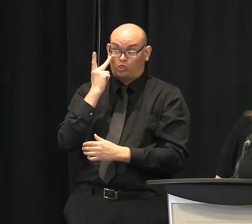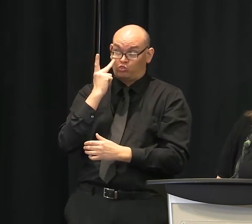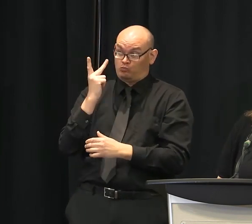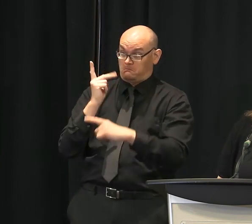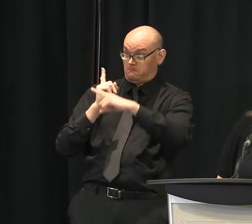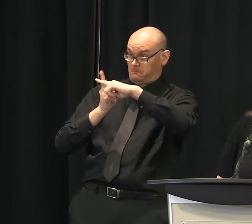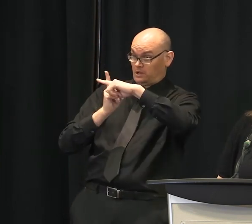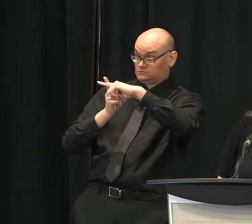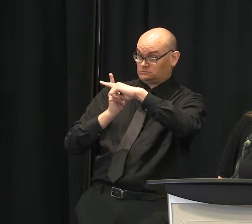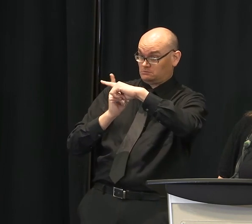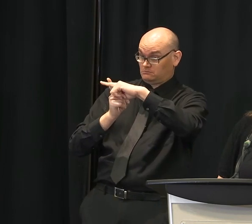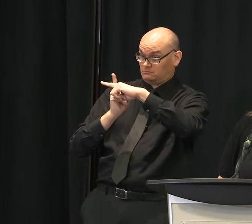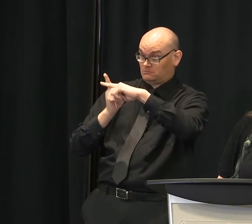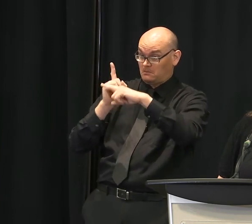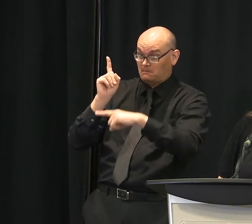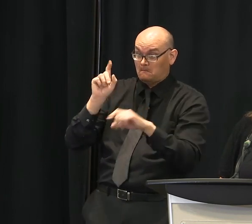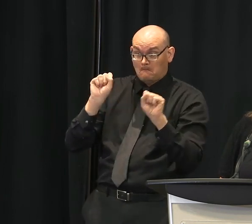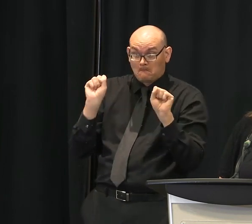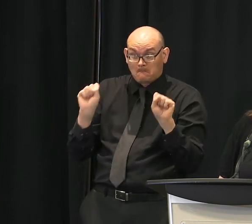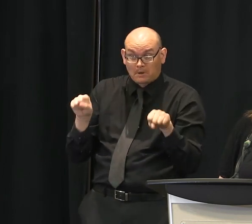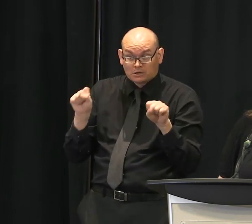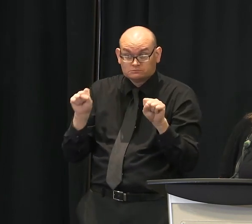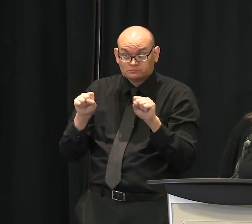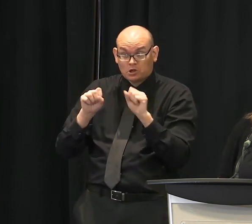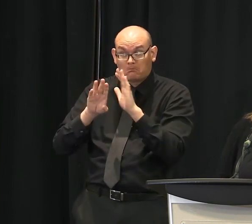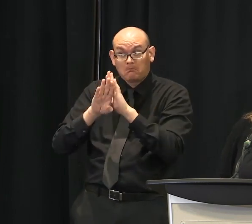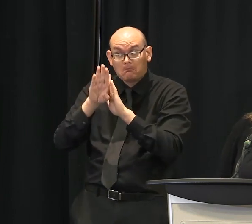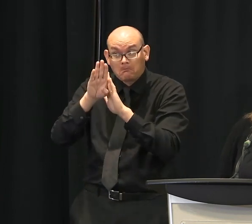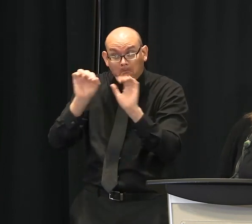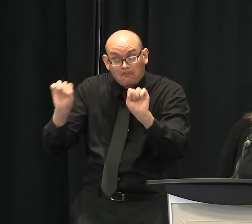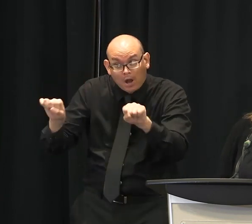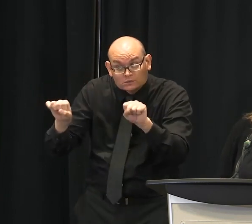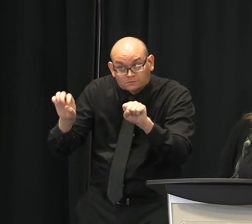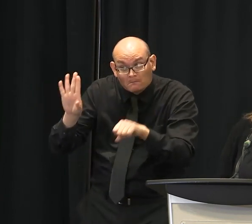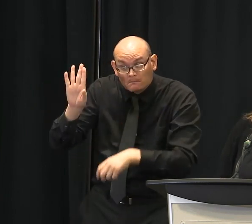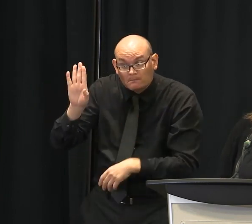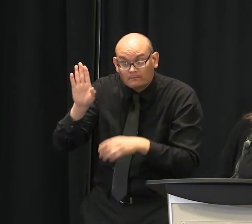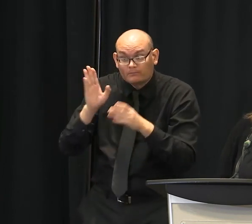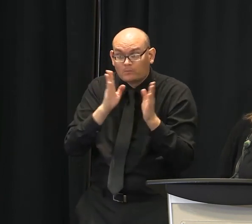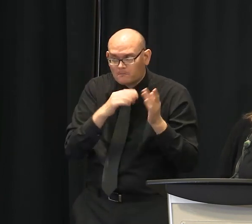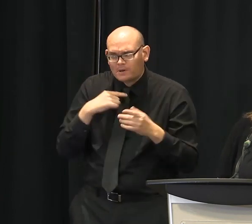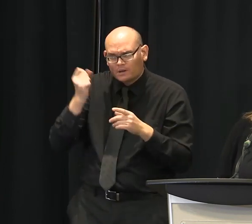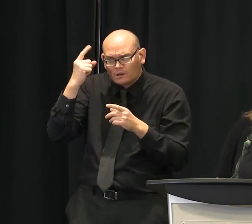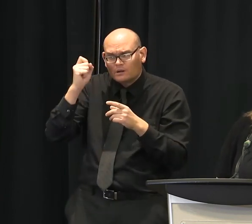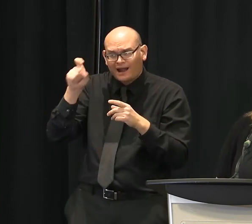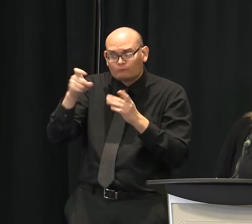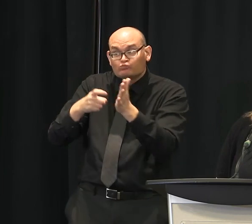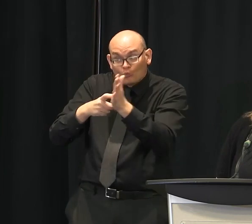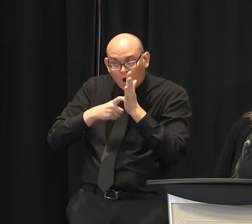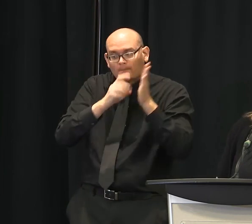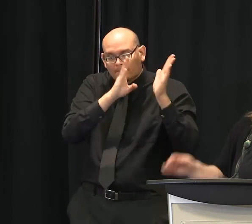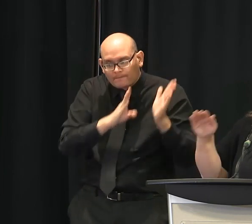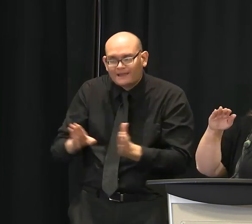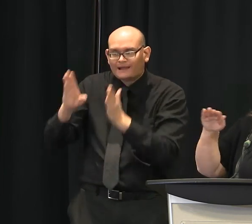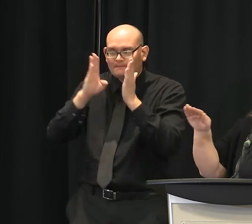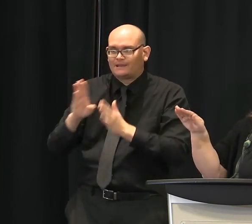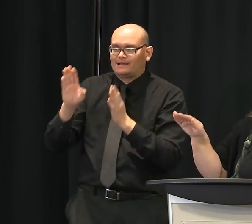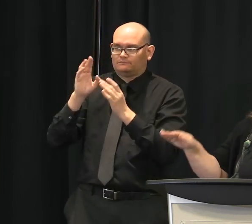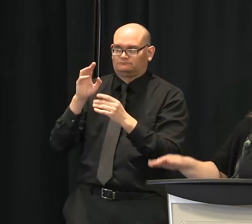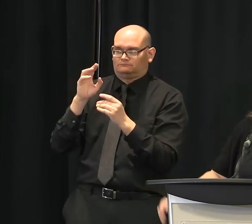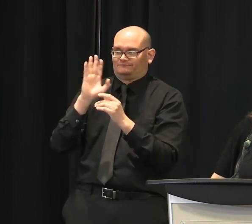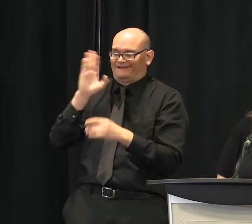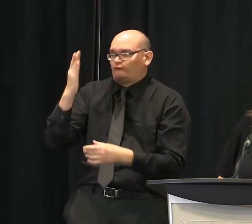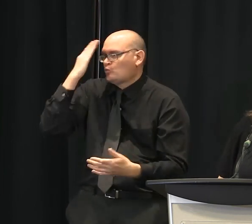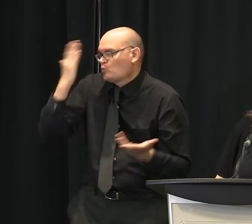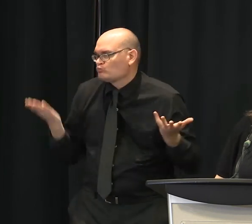But I think at this point, we're cautiously optimistic. If people keep doing what they have been doing, that's the big key to us keeping that